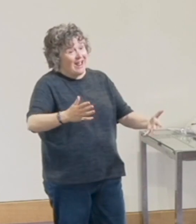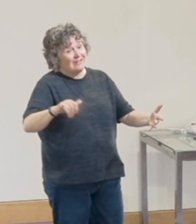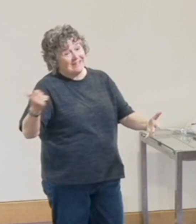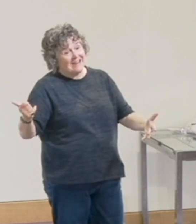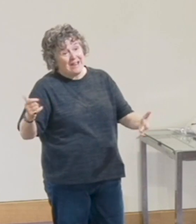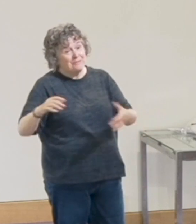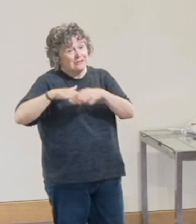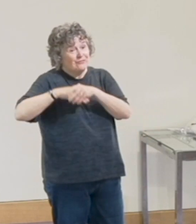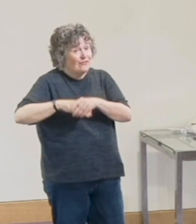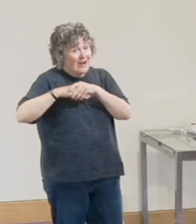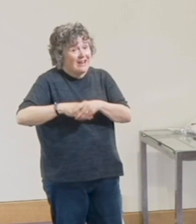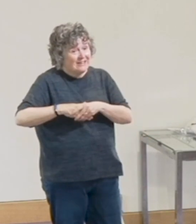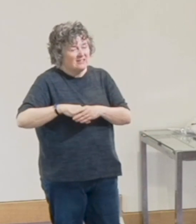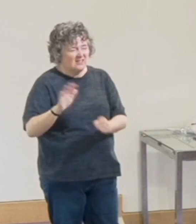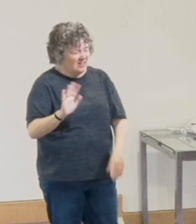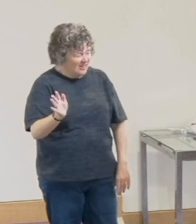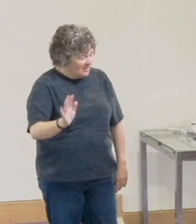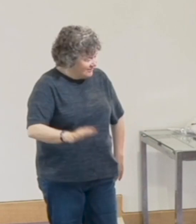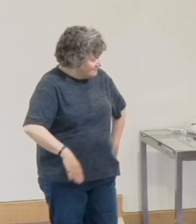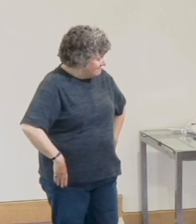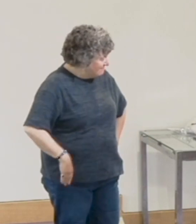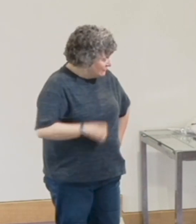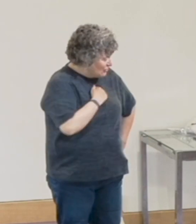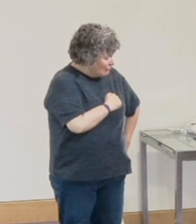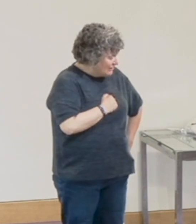after, but it didn't work out that way.